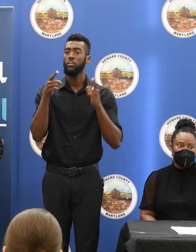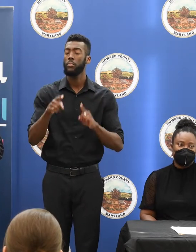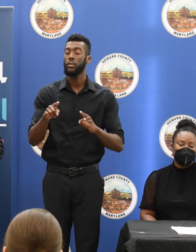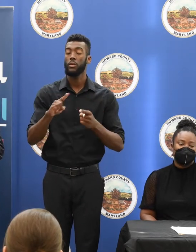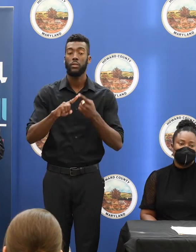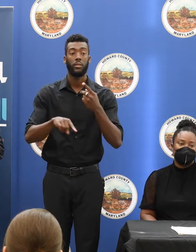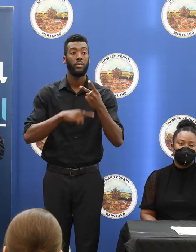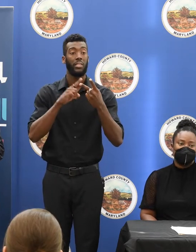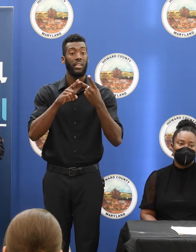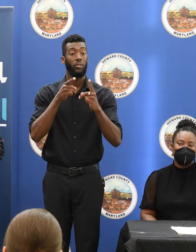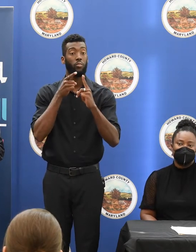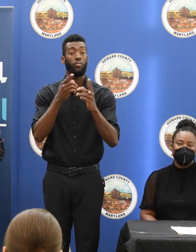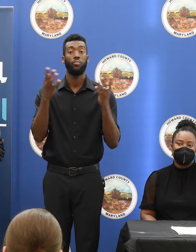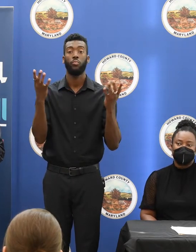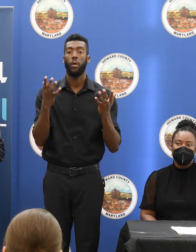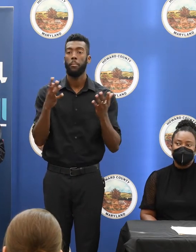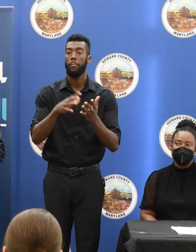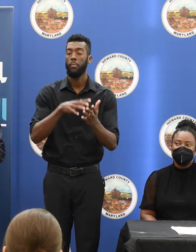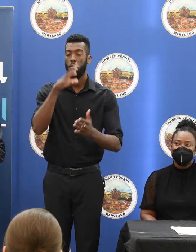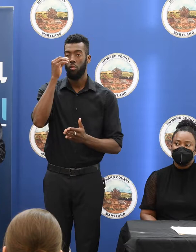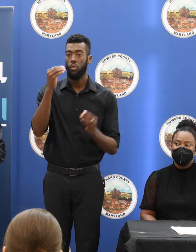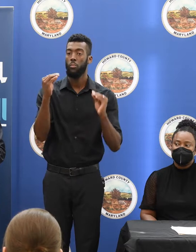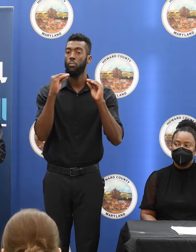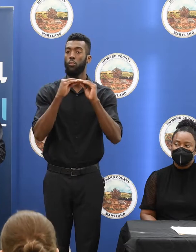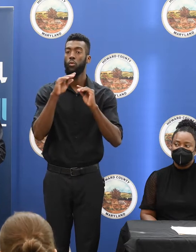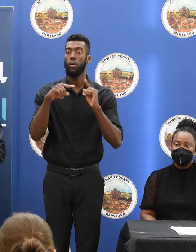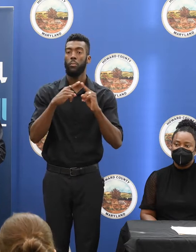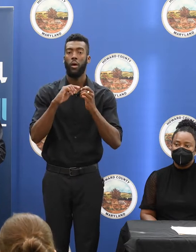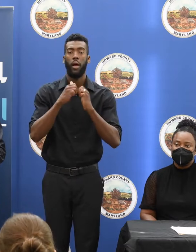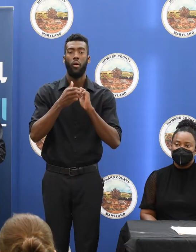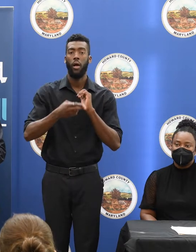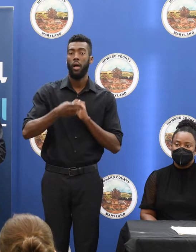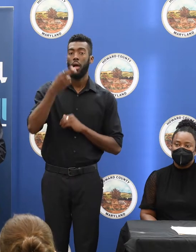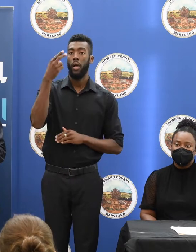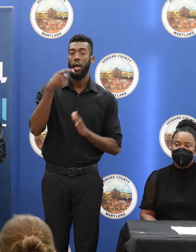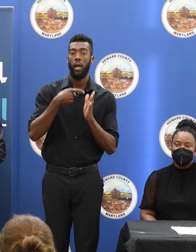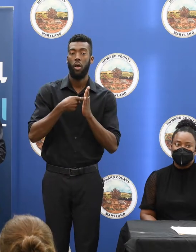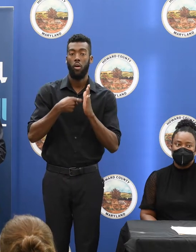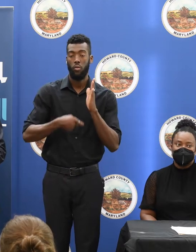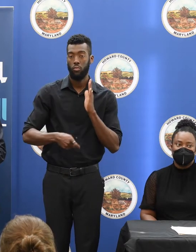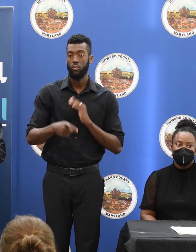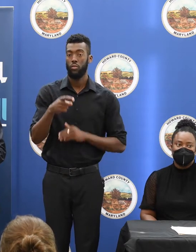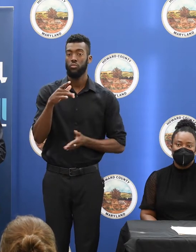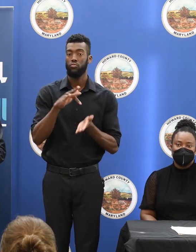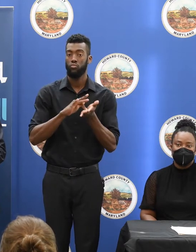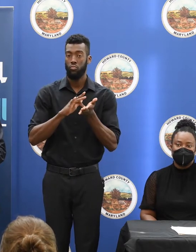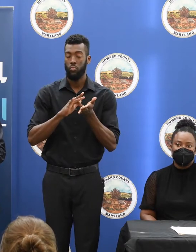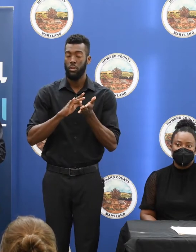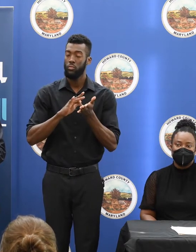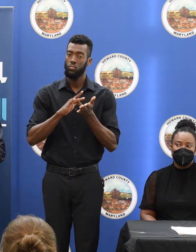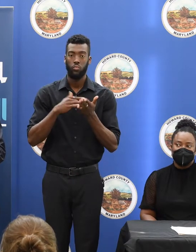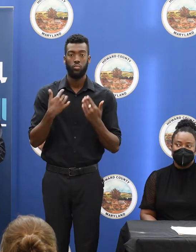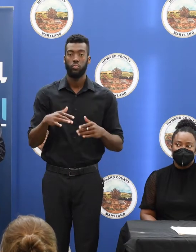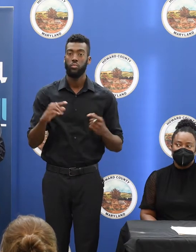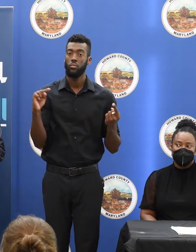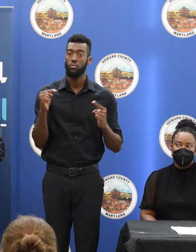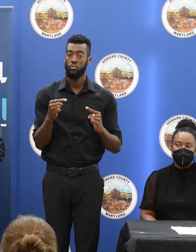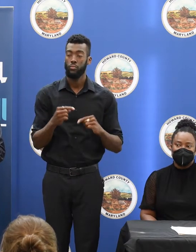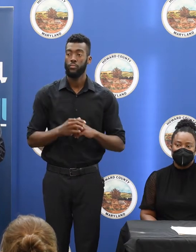second, to learn more about how high cost drugs are hurting you. We have some colleagues here,